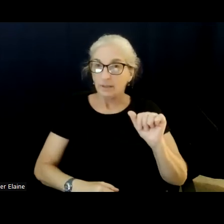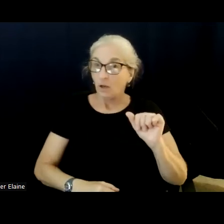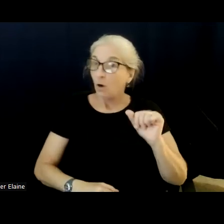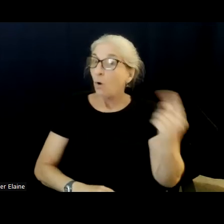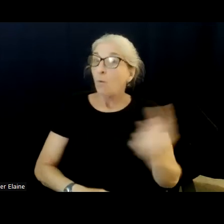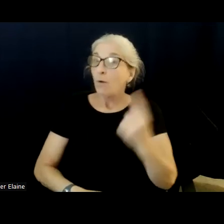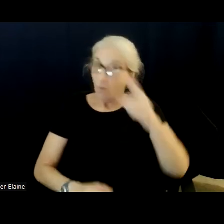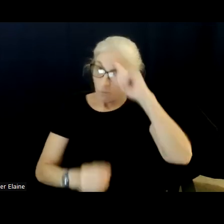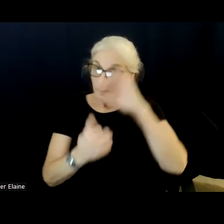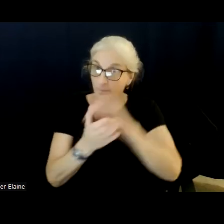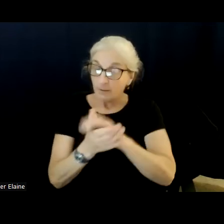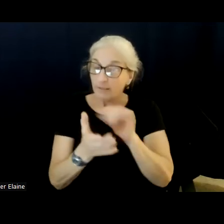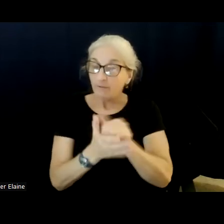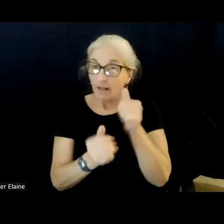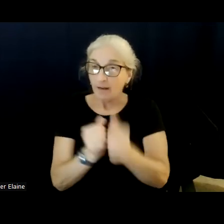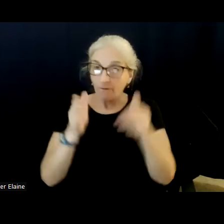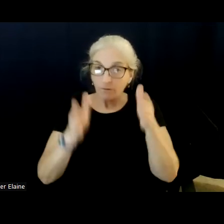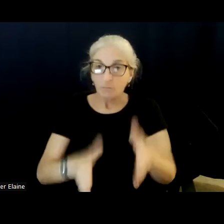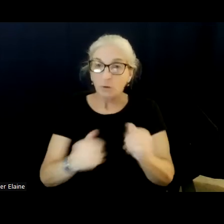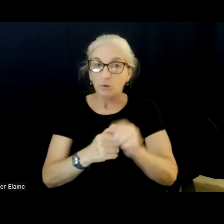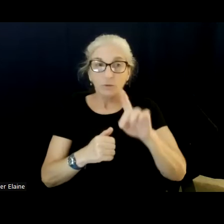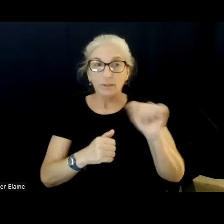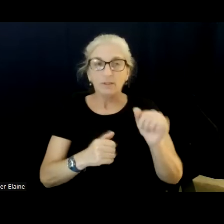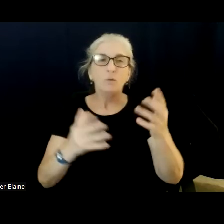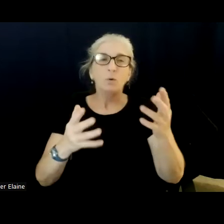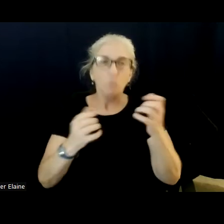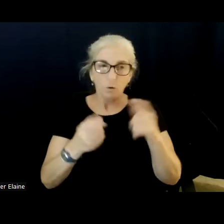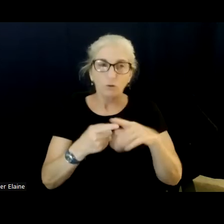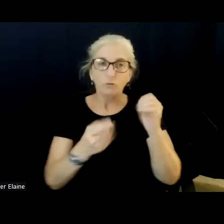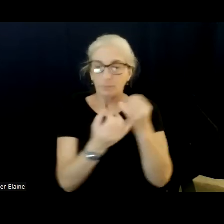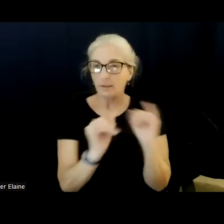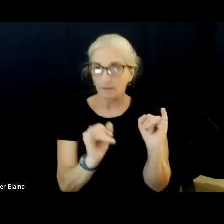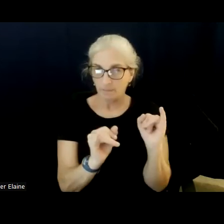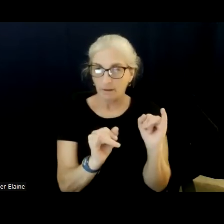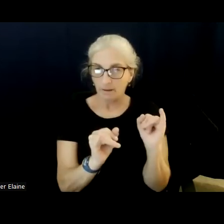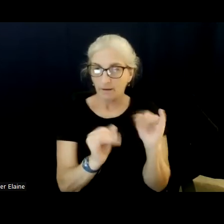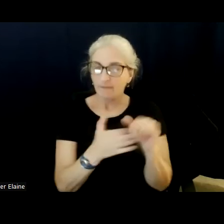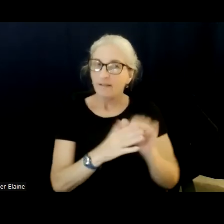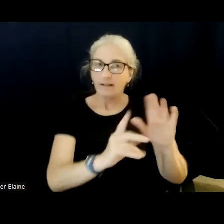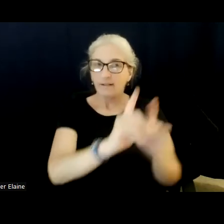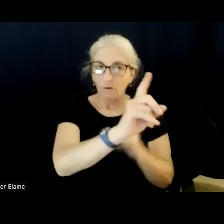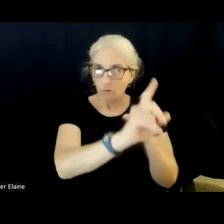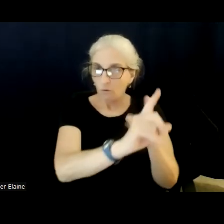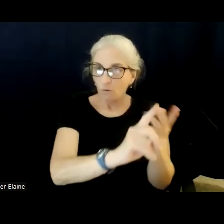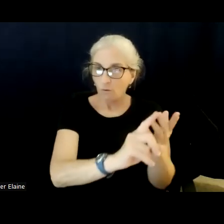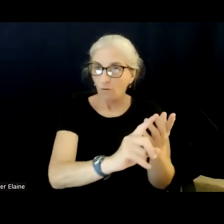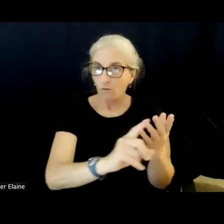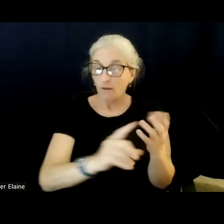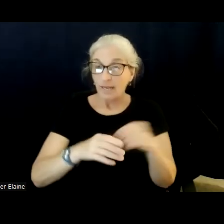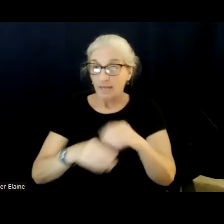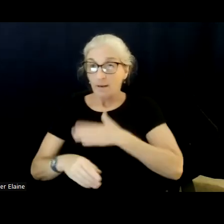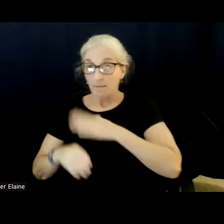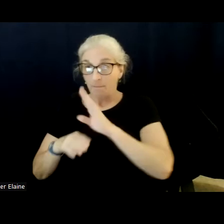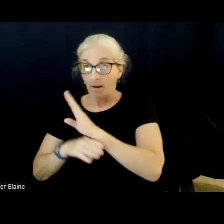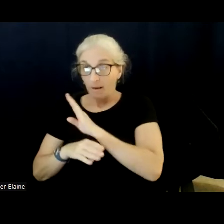every person with a disability wants to be as independent as possible. In the course of my business career,